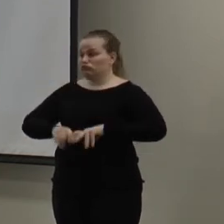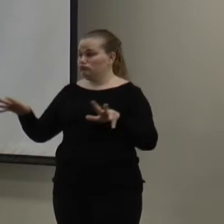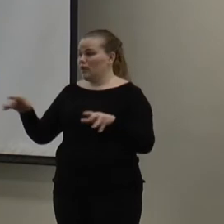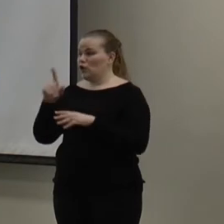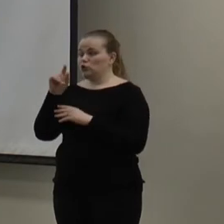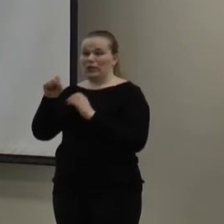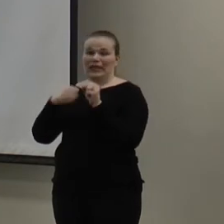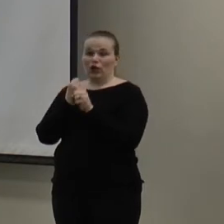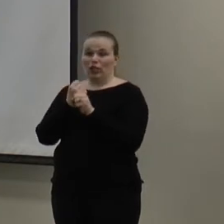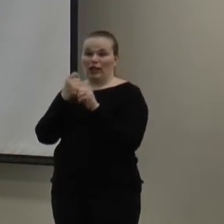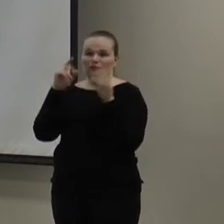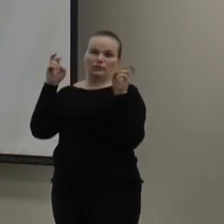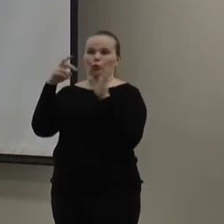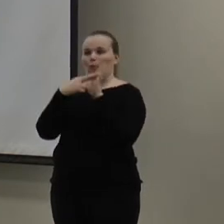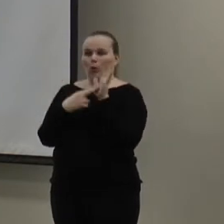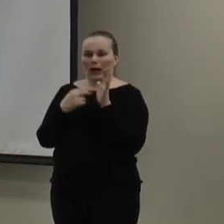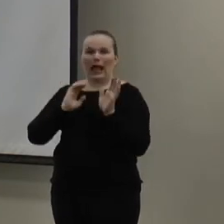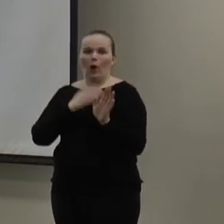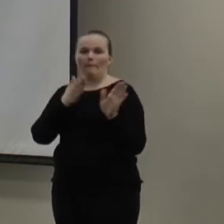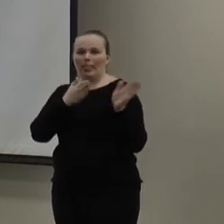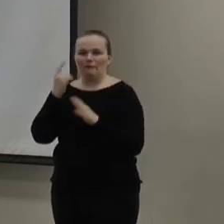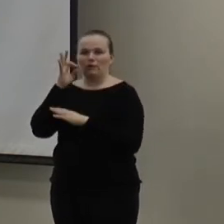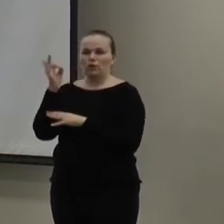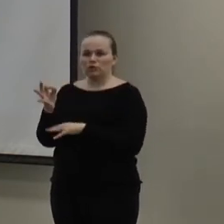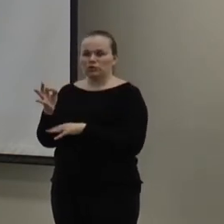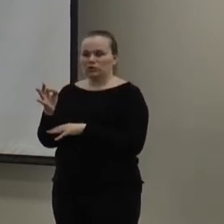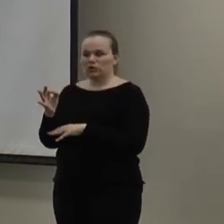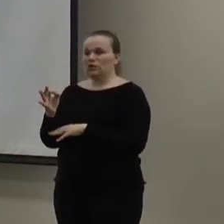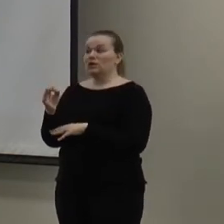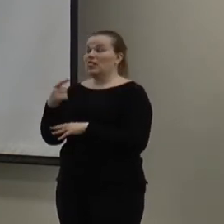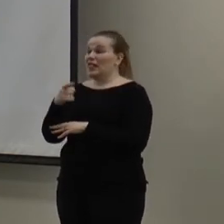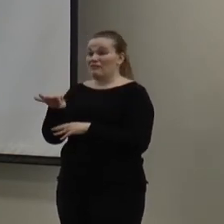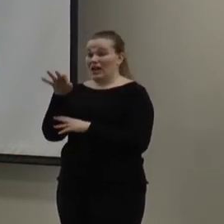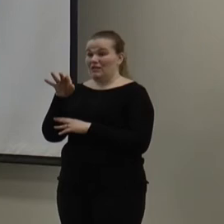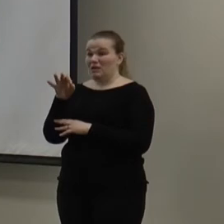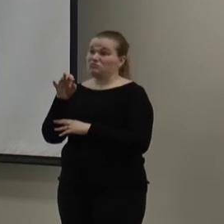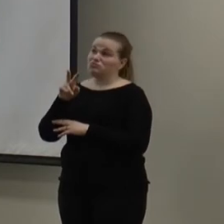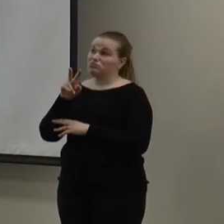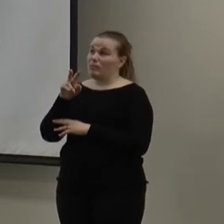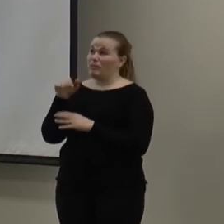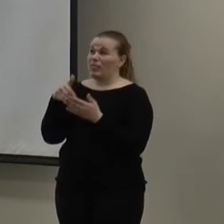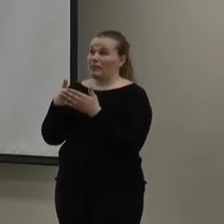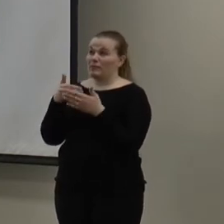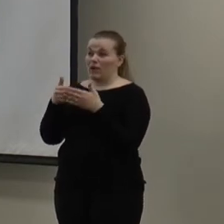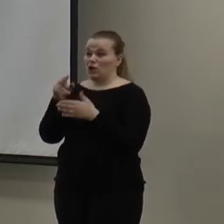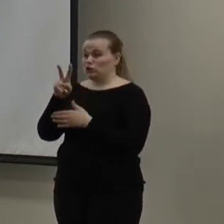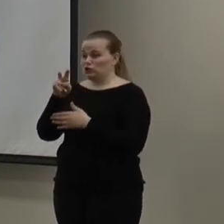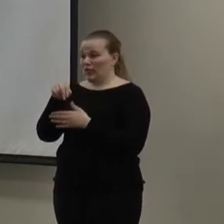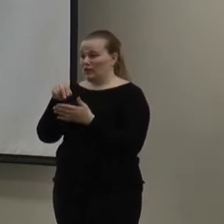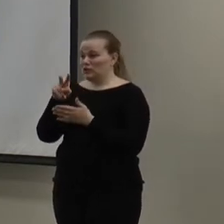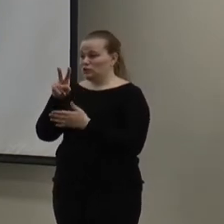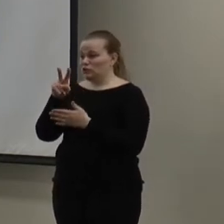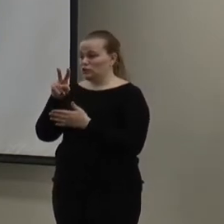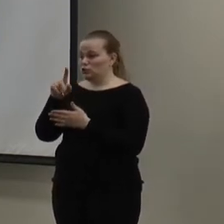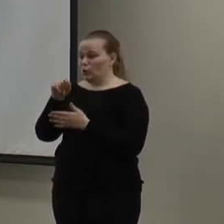kind of progress report and plan. And, they're basically finding that by 2035, our aquifer won't be